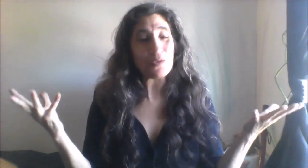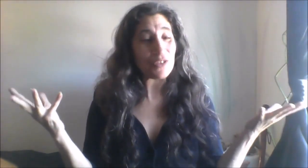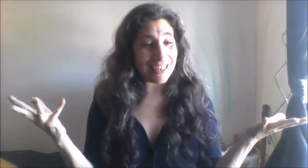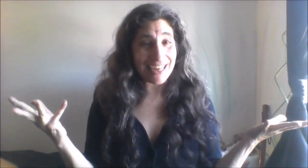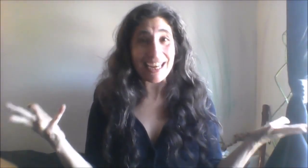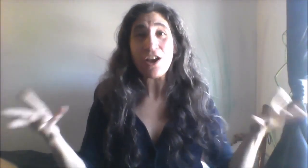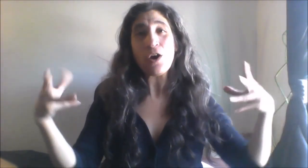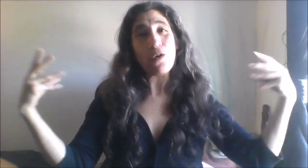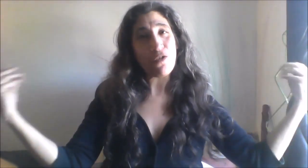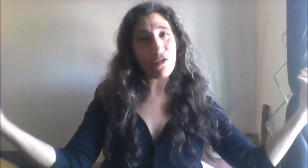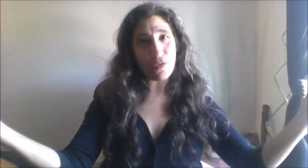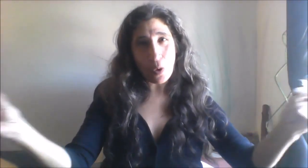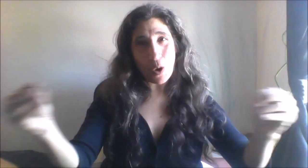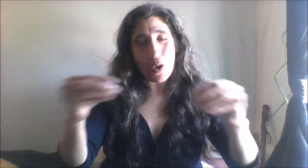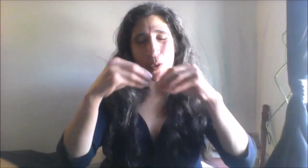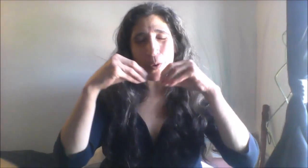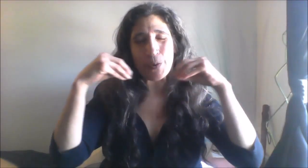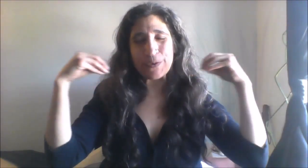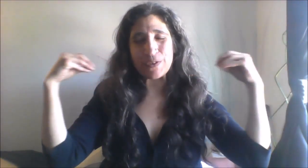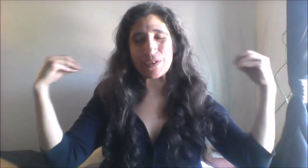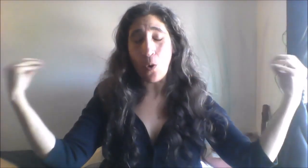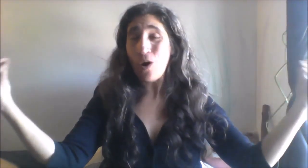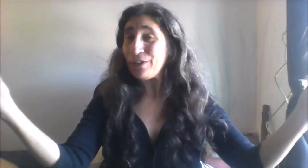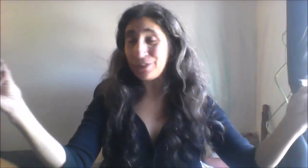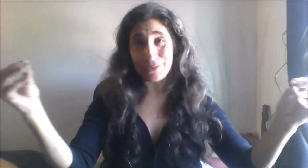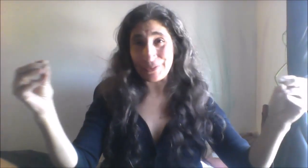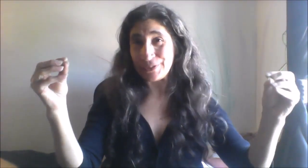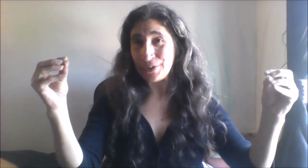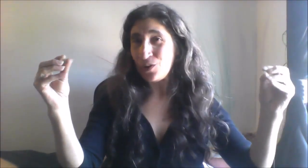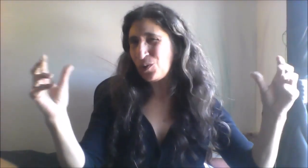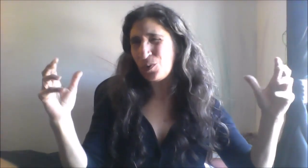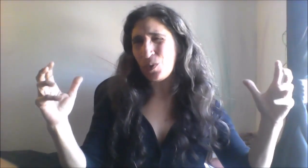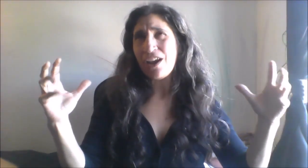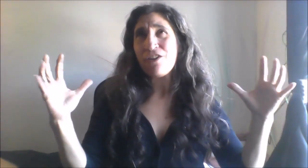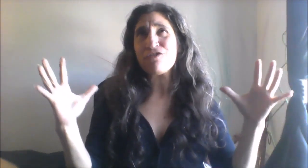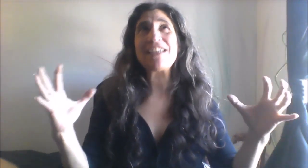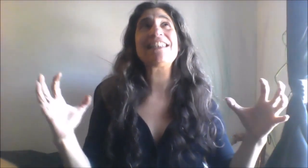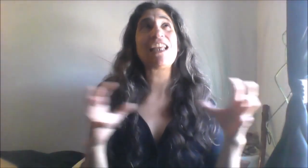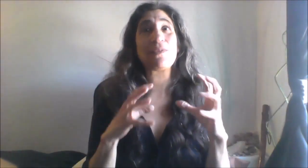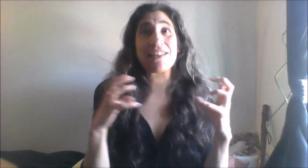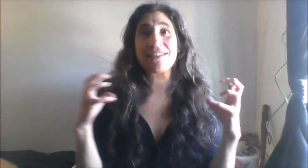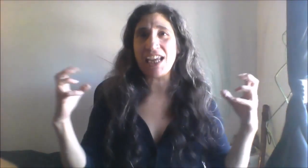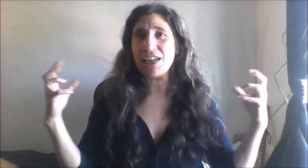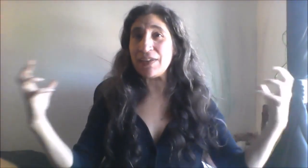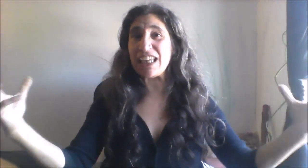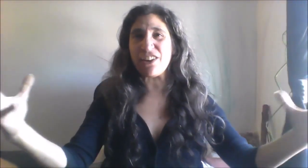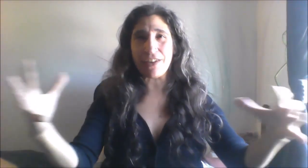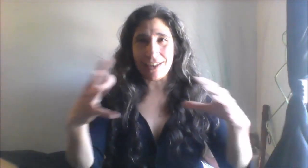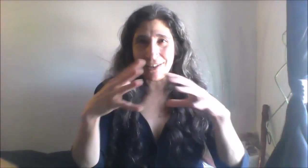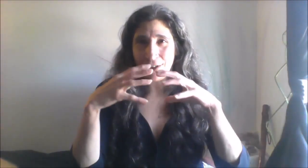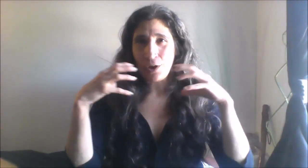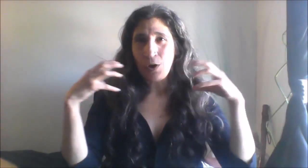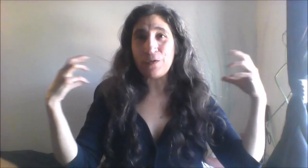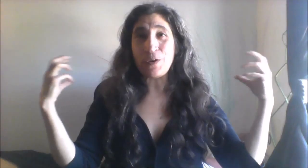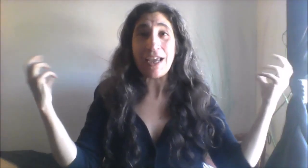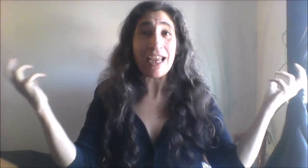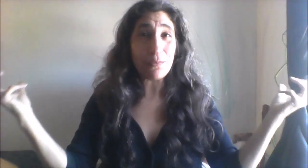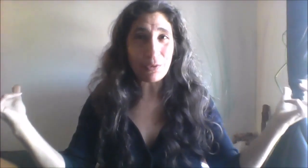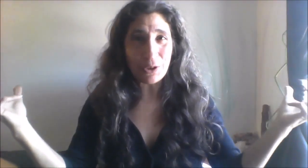a reading for those all those who resonate with the sign of Aries for April